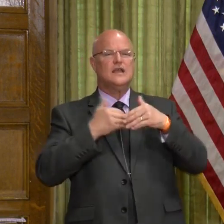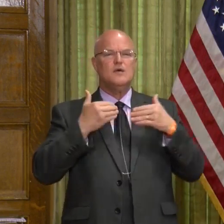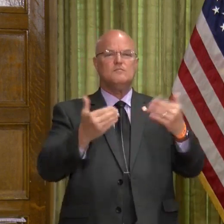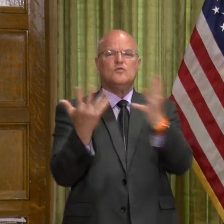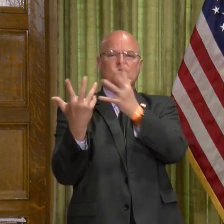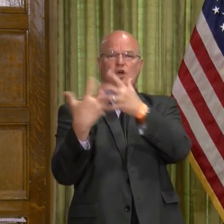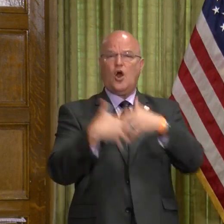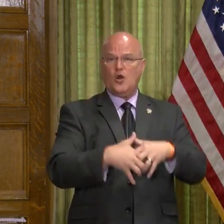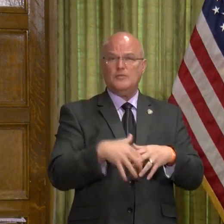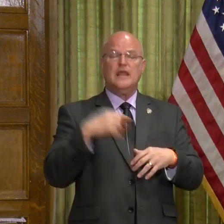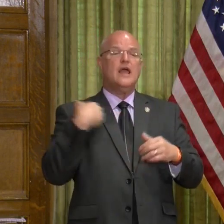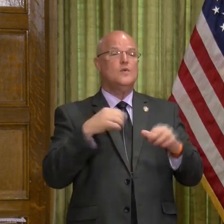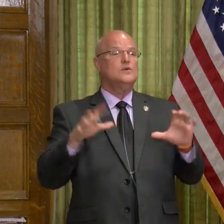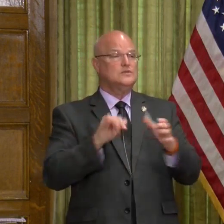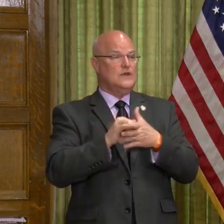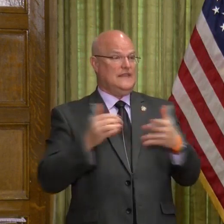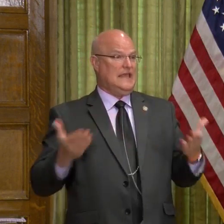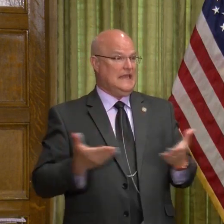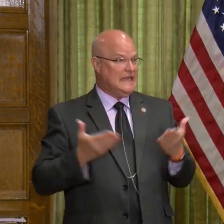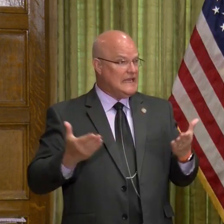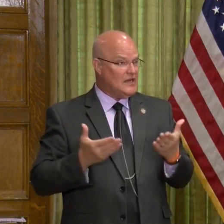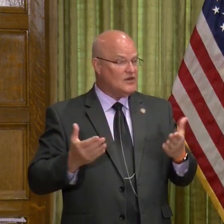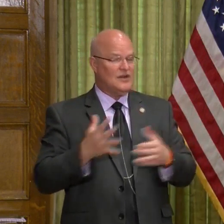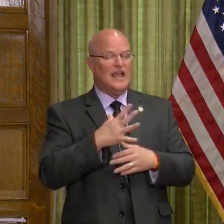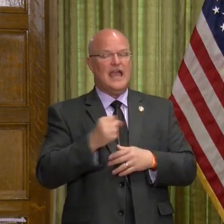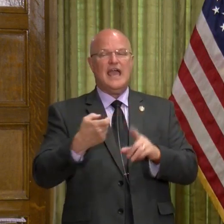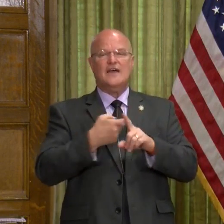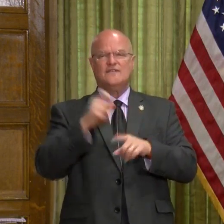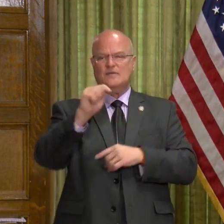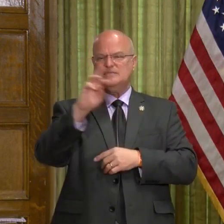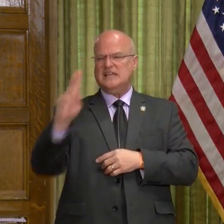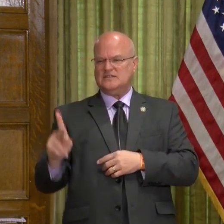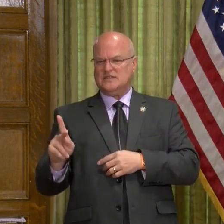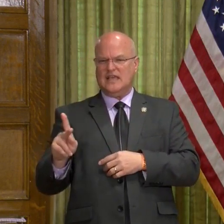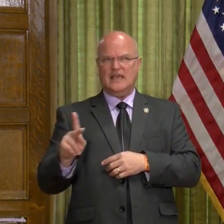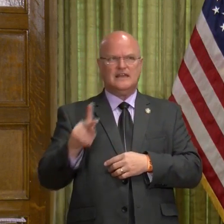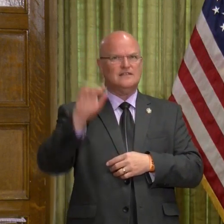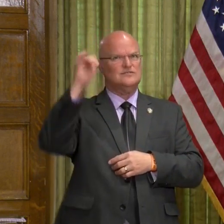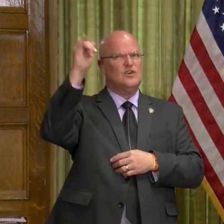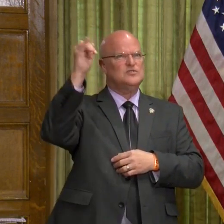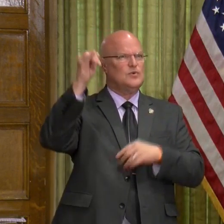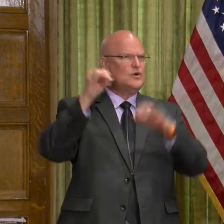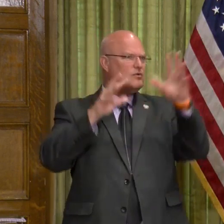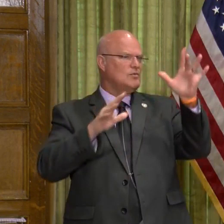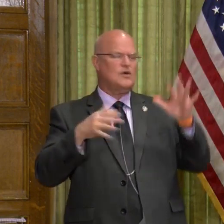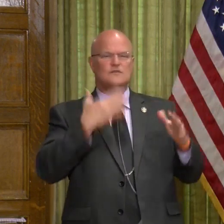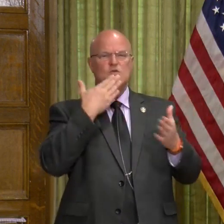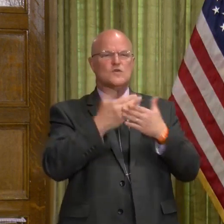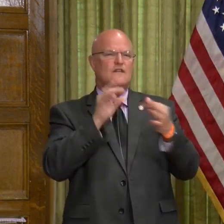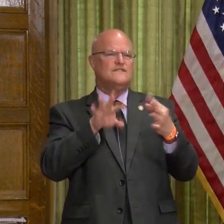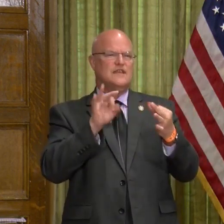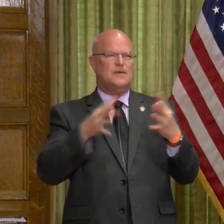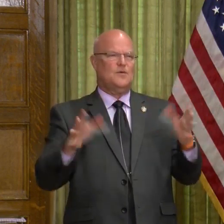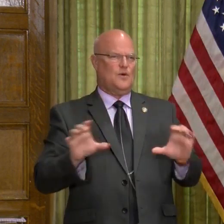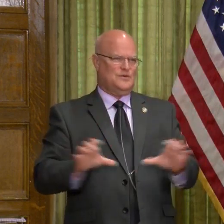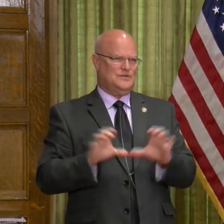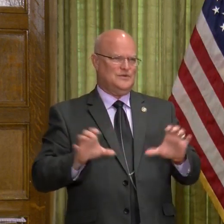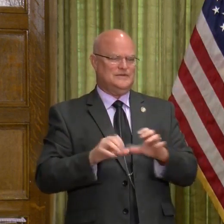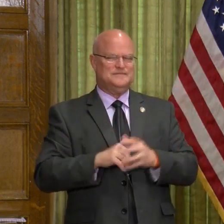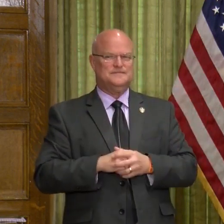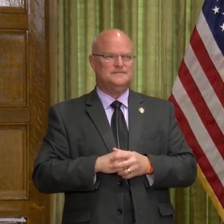harmony. And we're doing that here, and from Texarkand to Jonesboro, I've had good feedback on what we're doing.